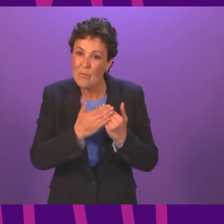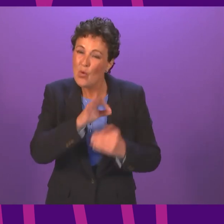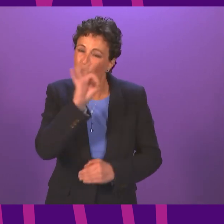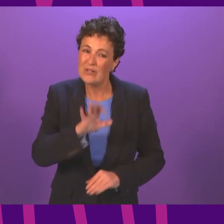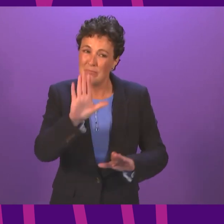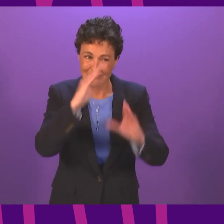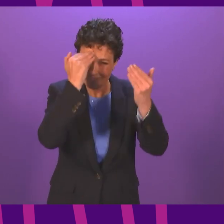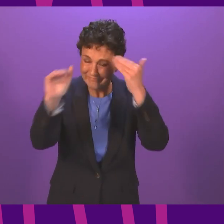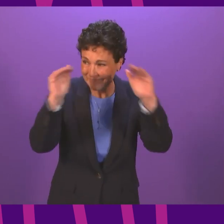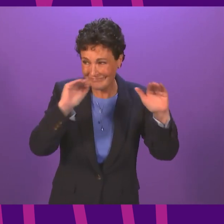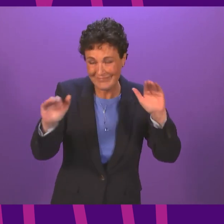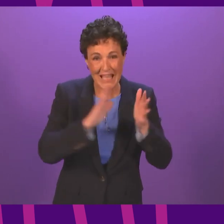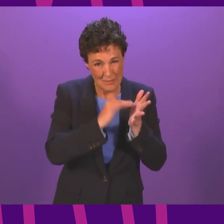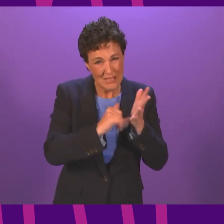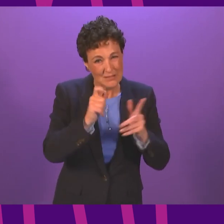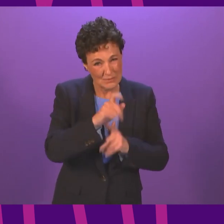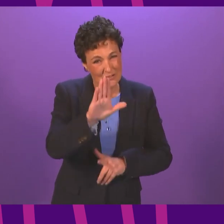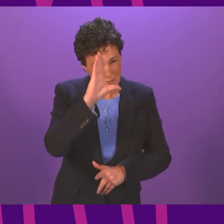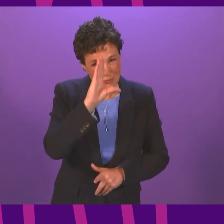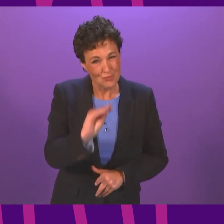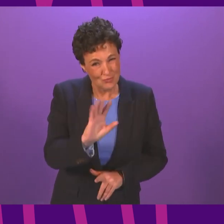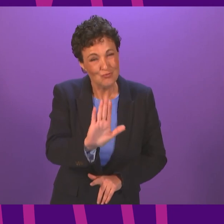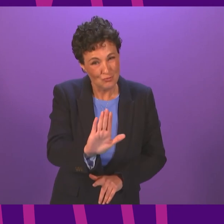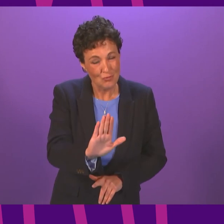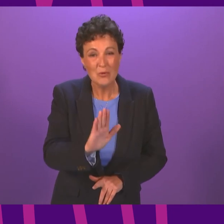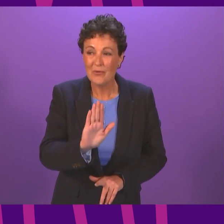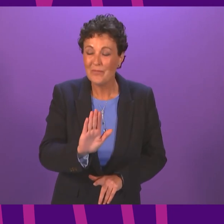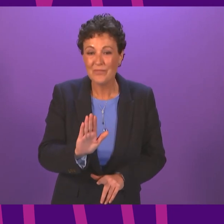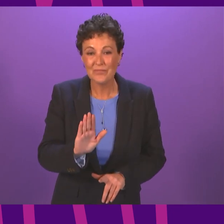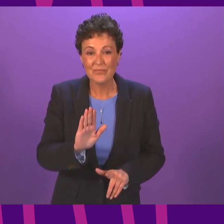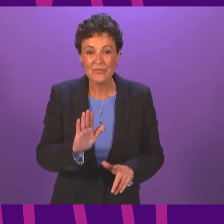afternoon's business that we you know remain